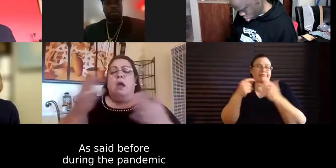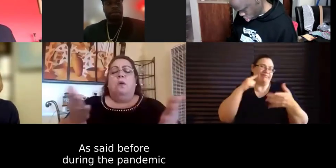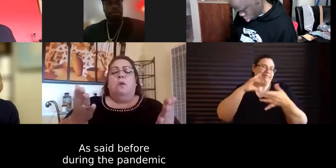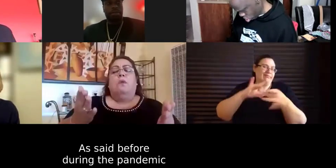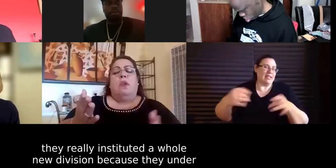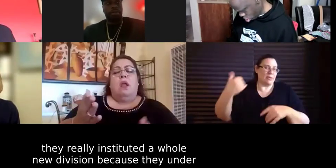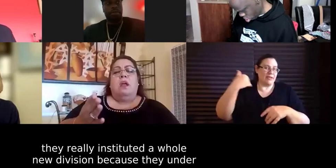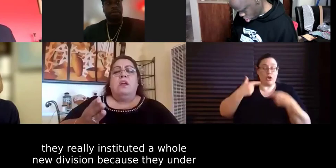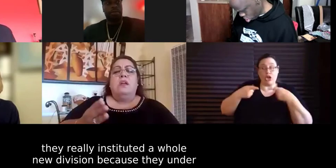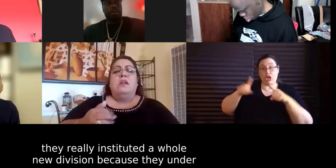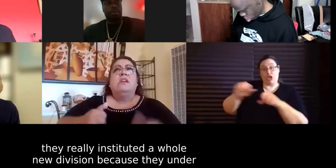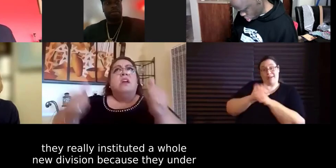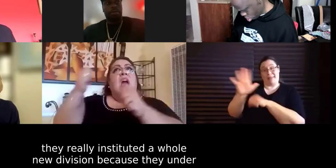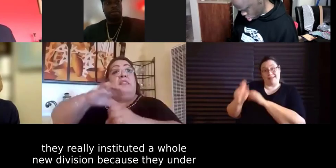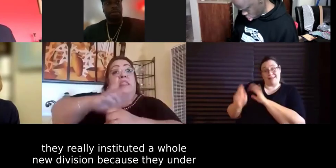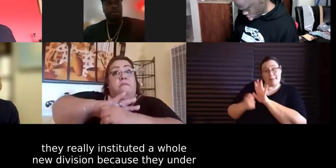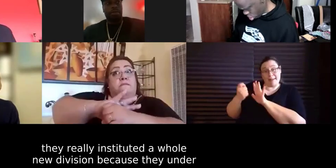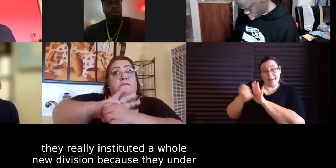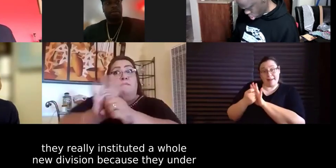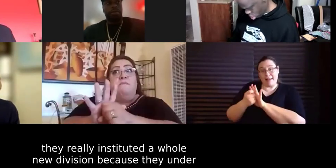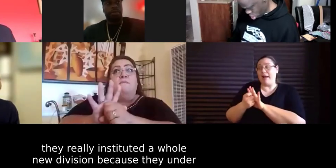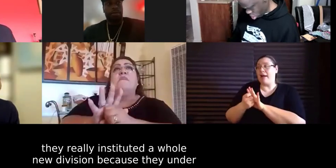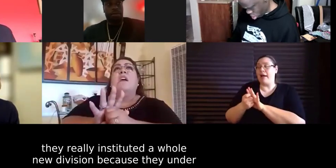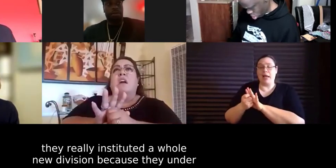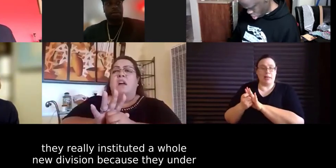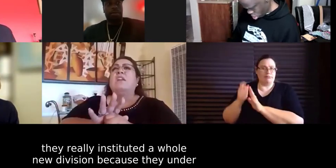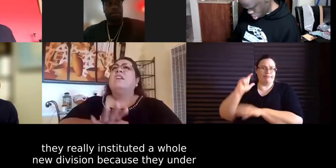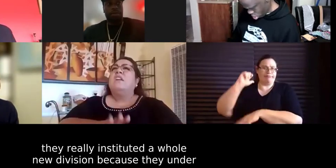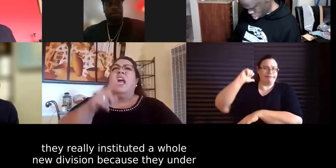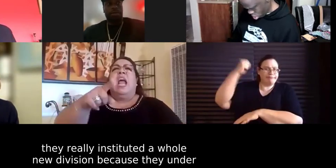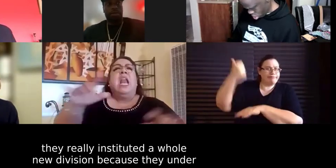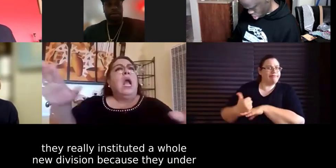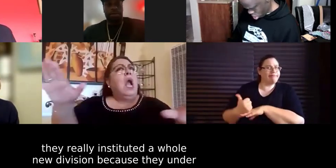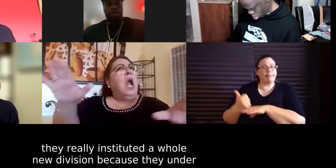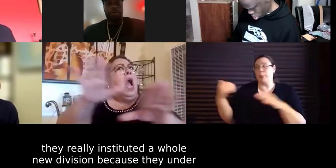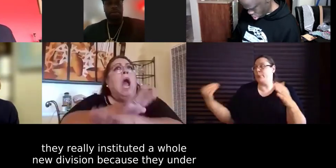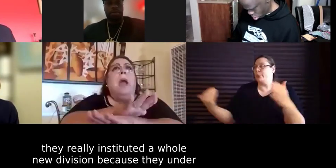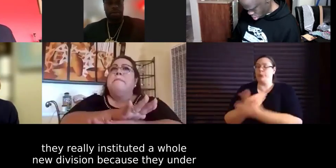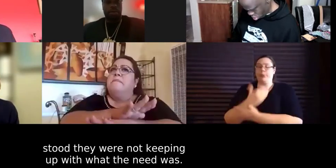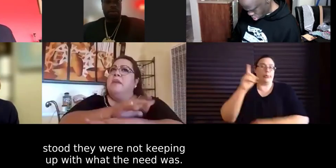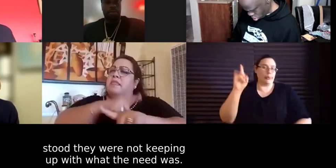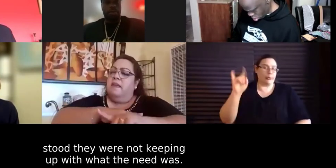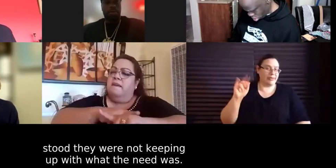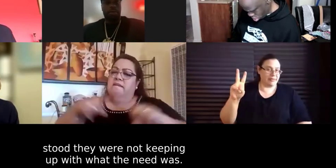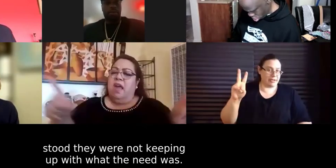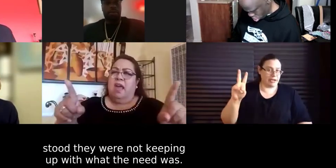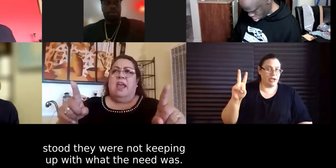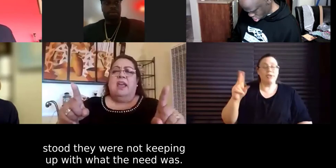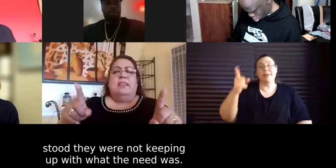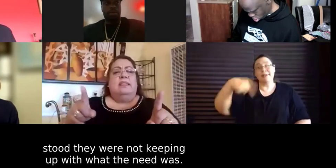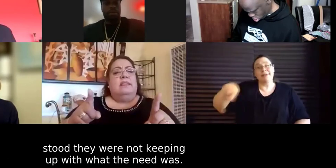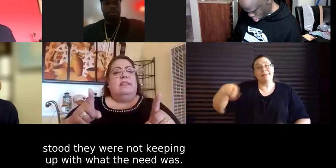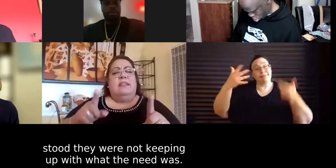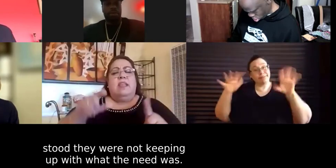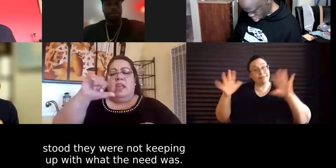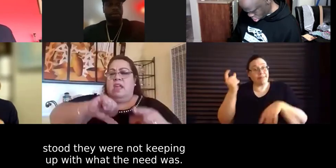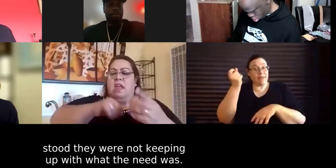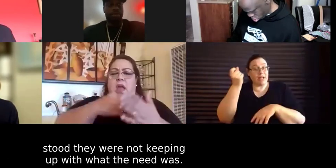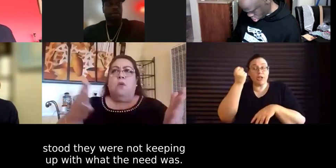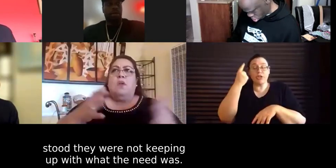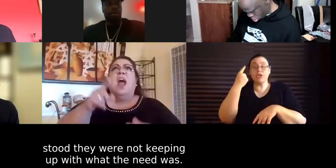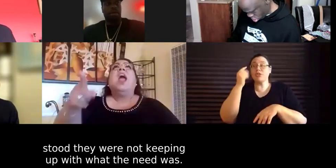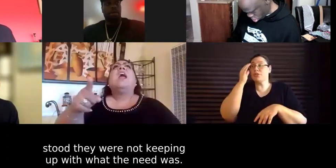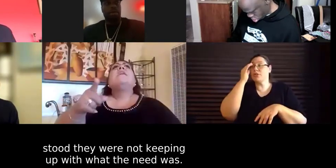the pandemic they really instituted a whole new division because they understood that they were